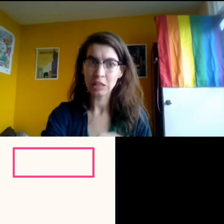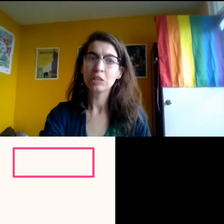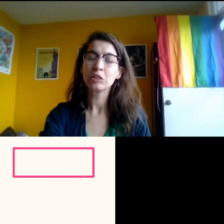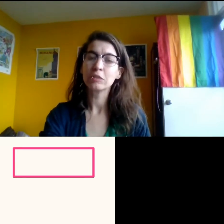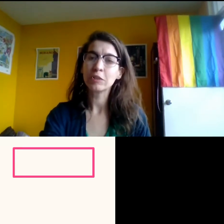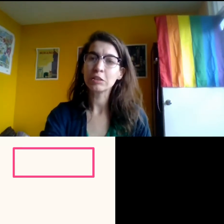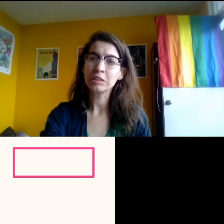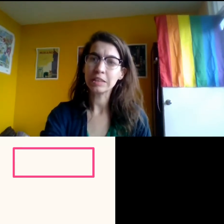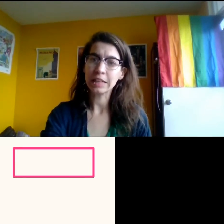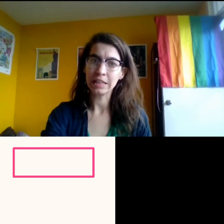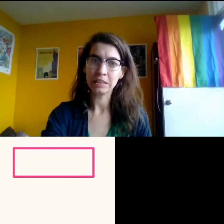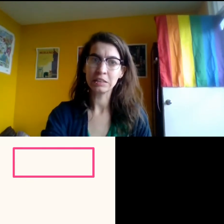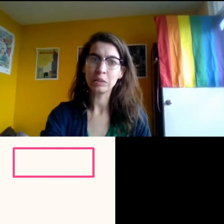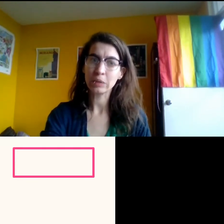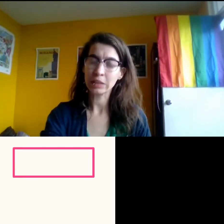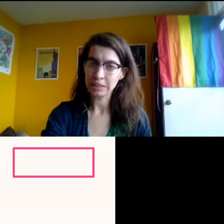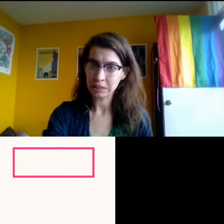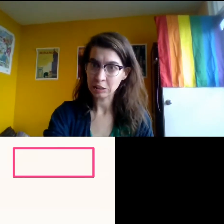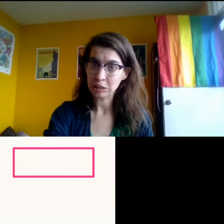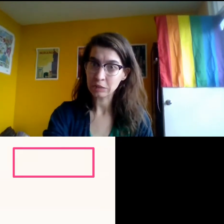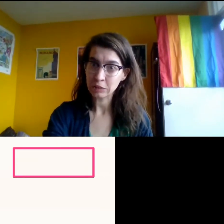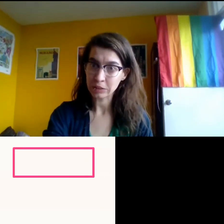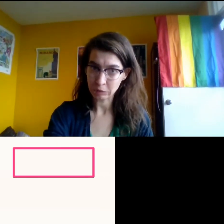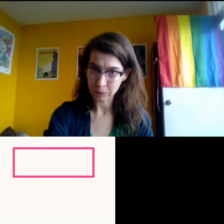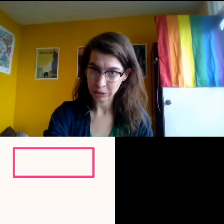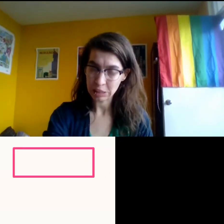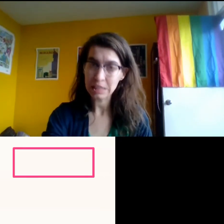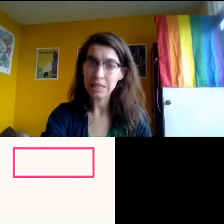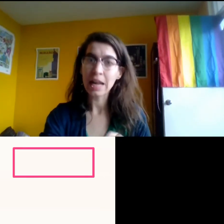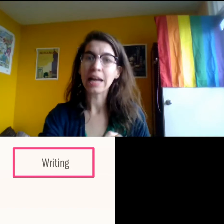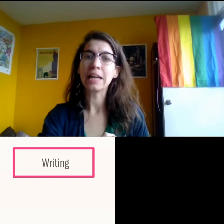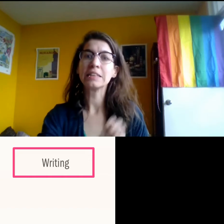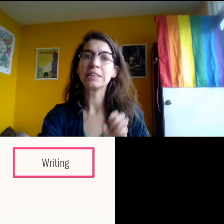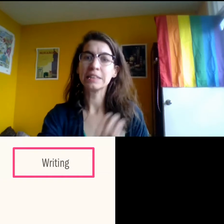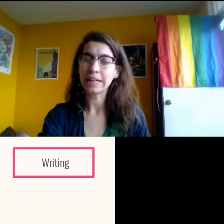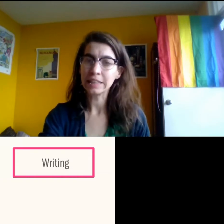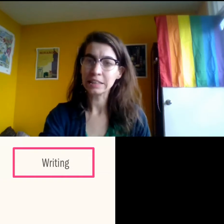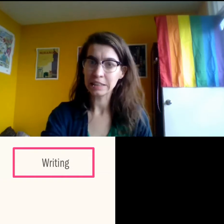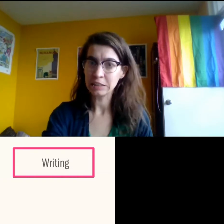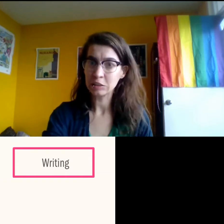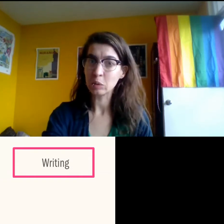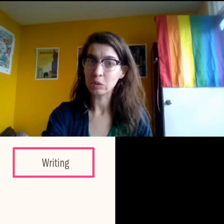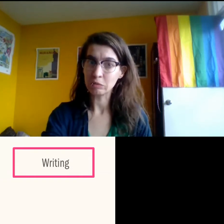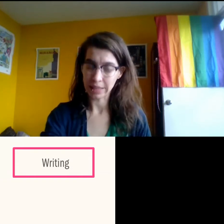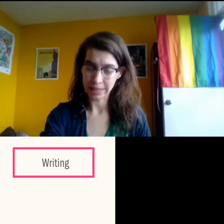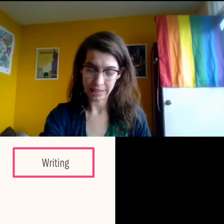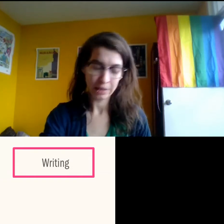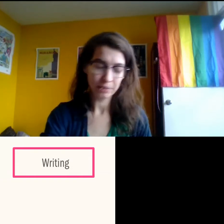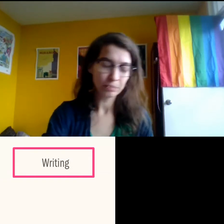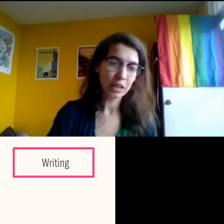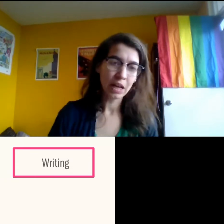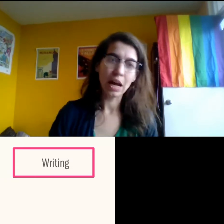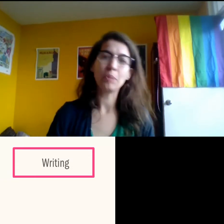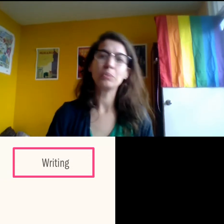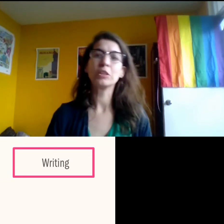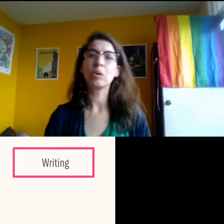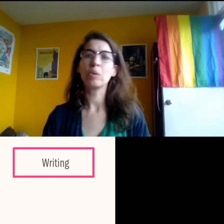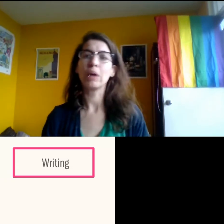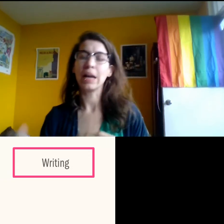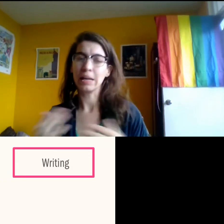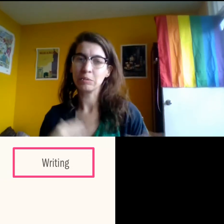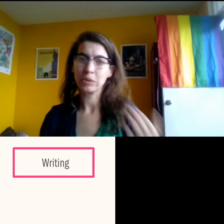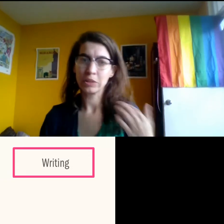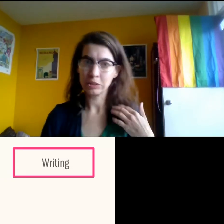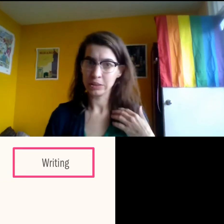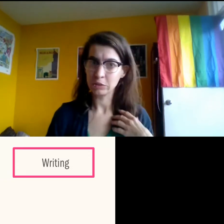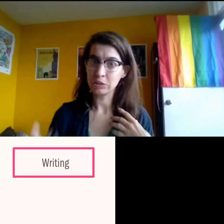focus. So the first is the organization of your information and the second is your writing. Um, so